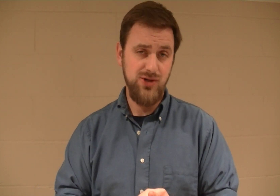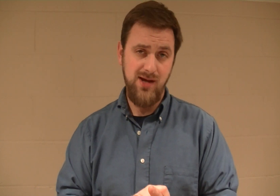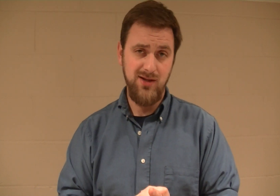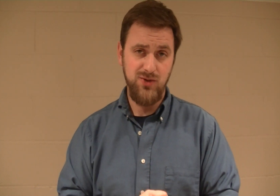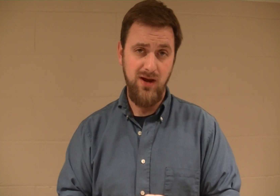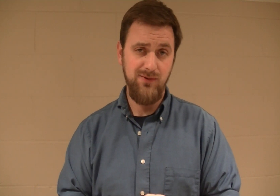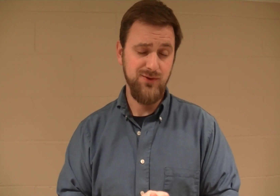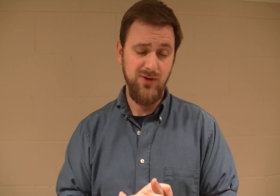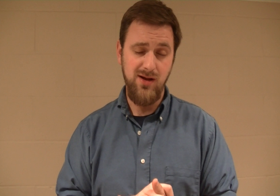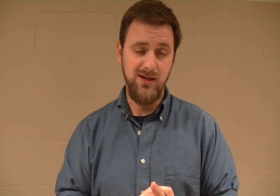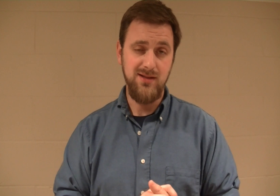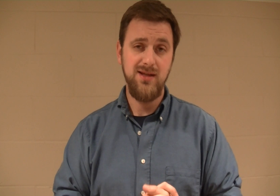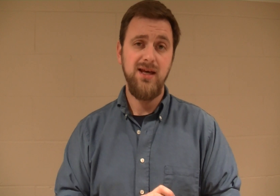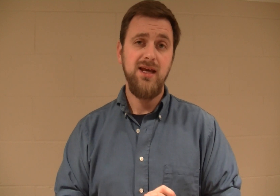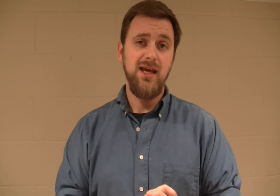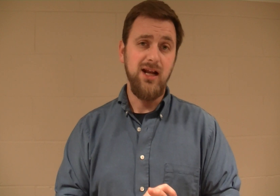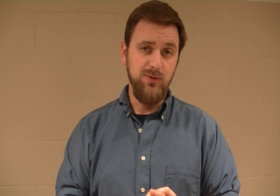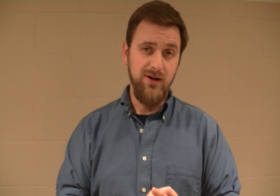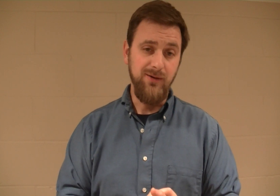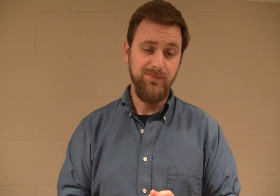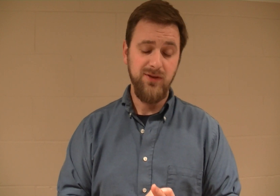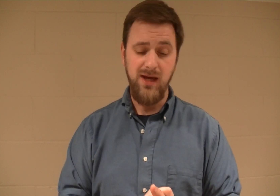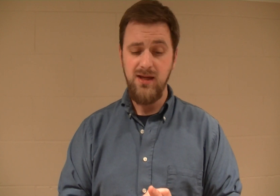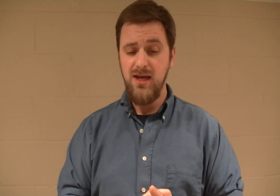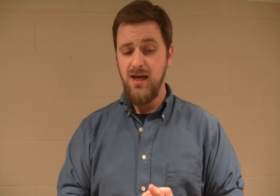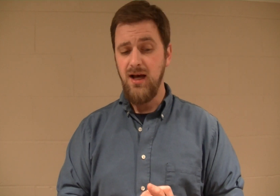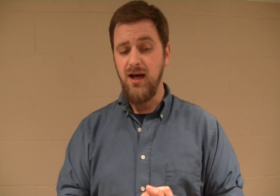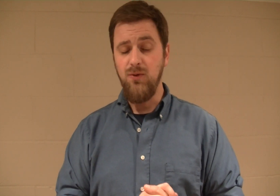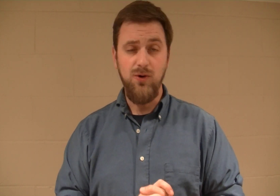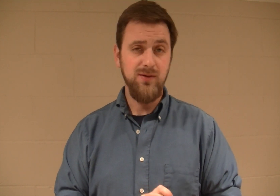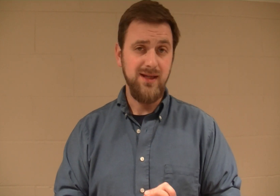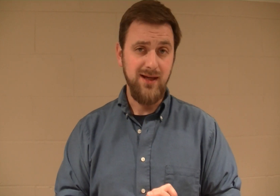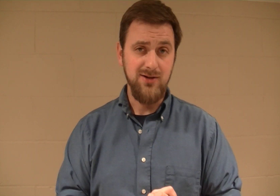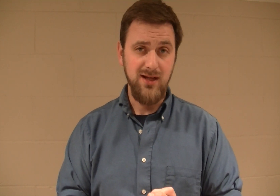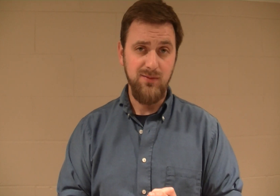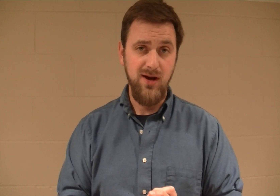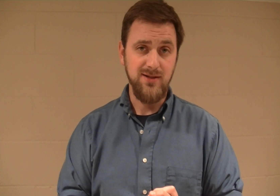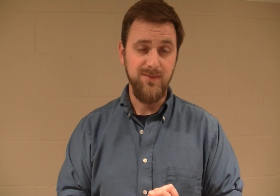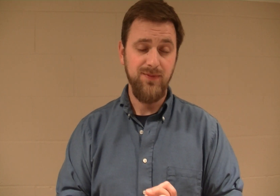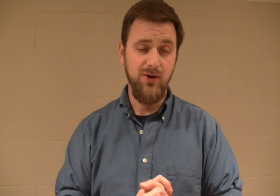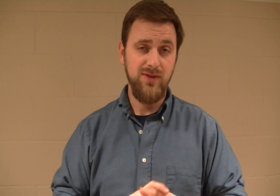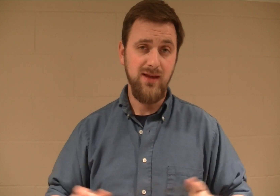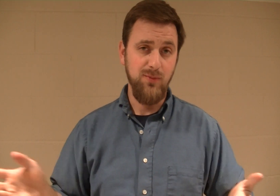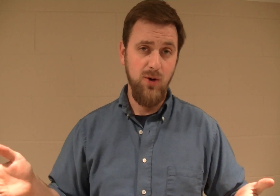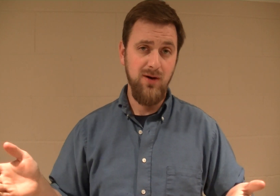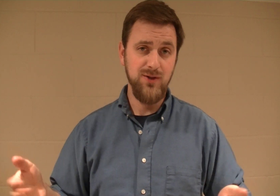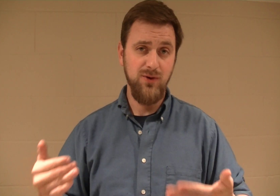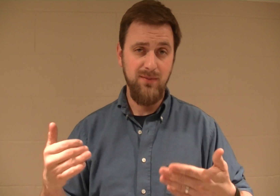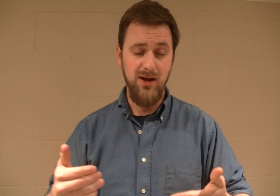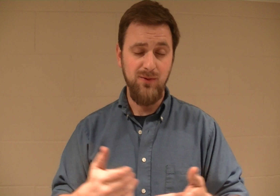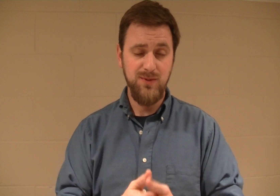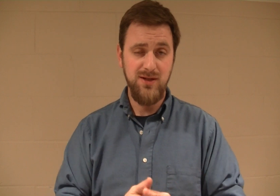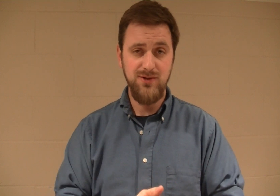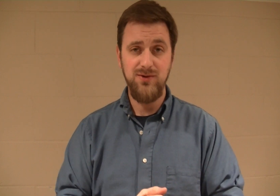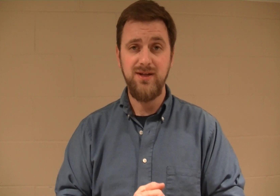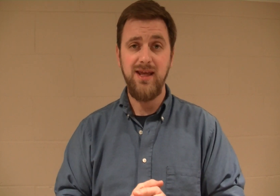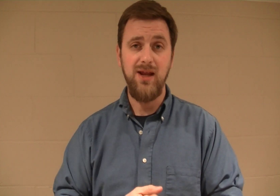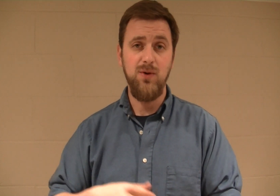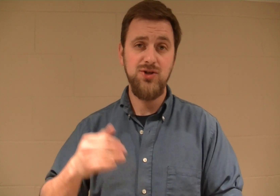shotguns, or rifles, or long guns in Omaha, okay, or the entire state of Nebraska. The only thing Omaha is worried about was pistols, and again, once you